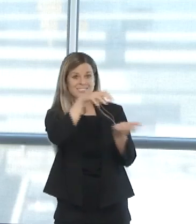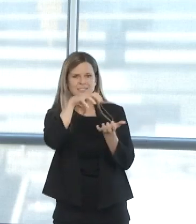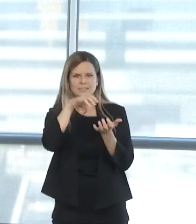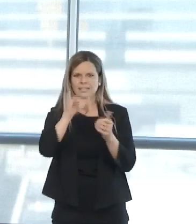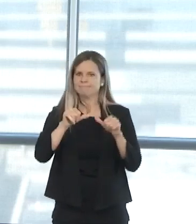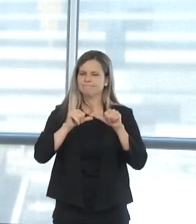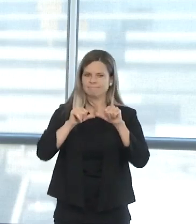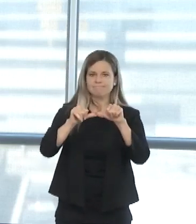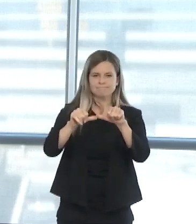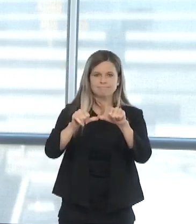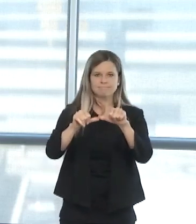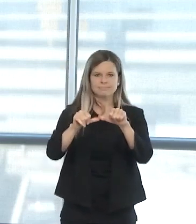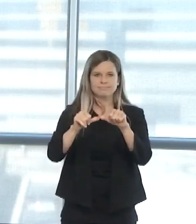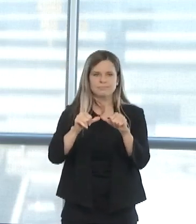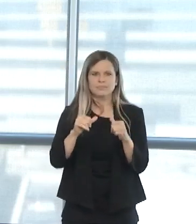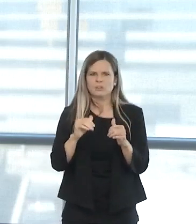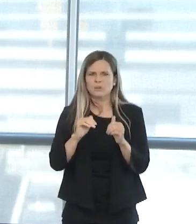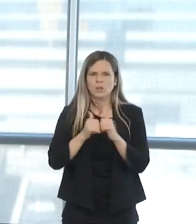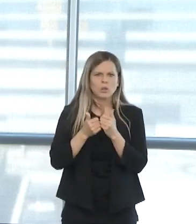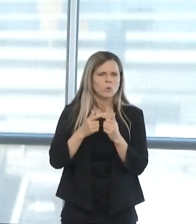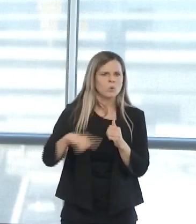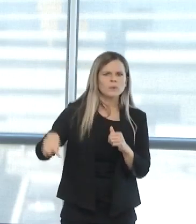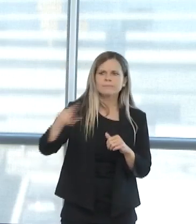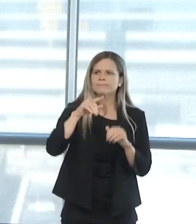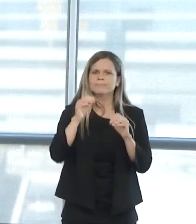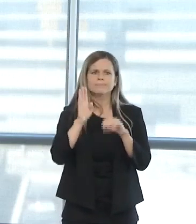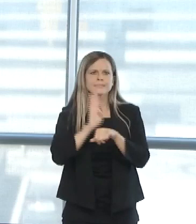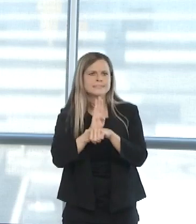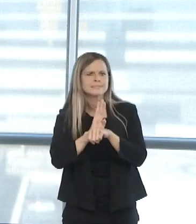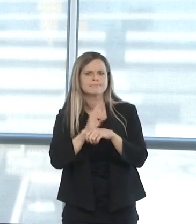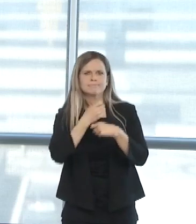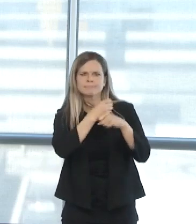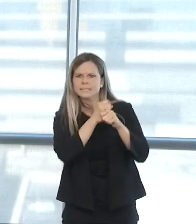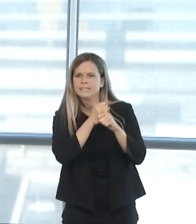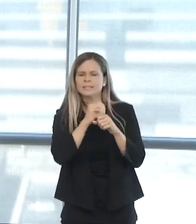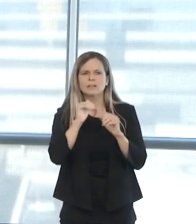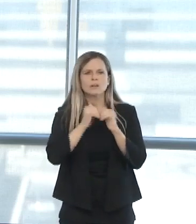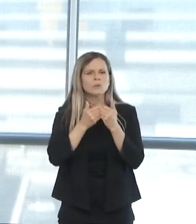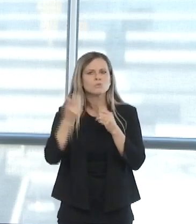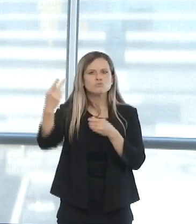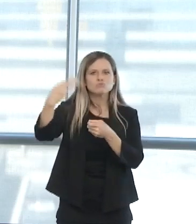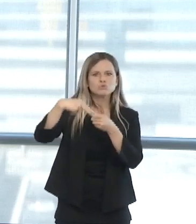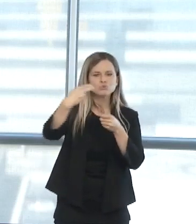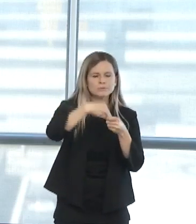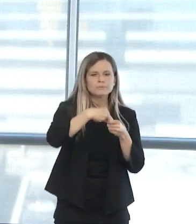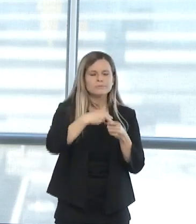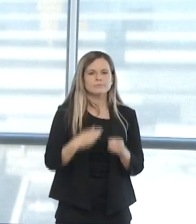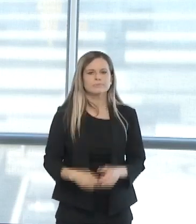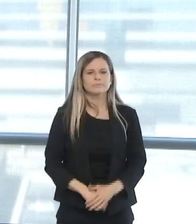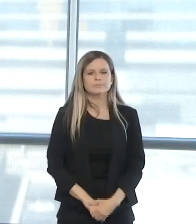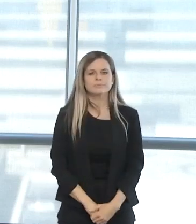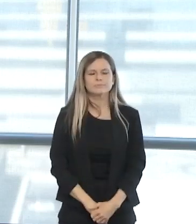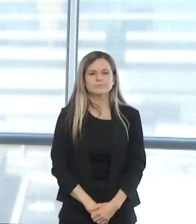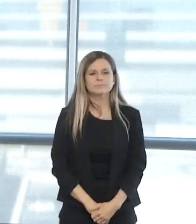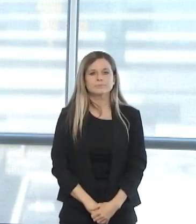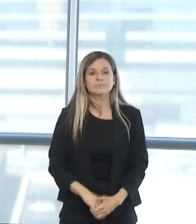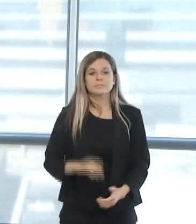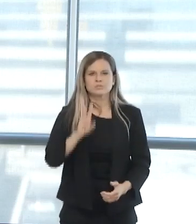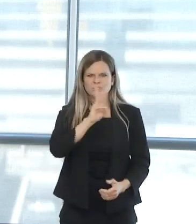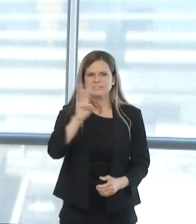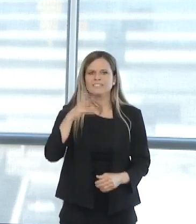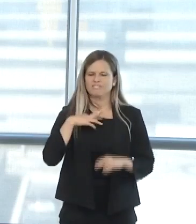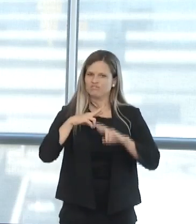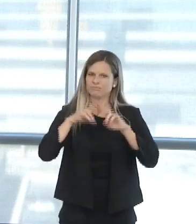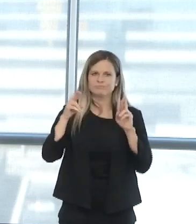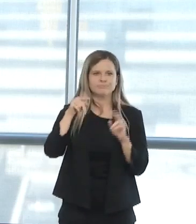on the best ways to help and there's a special section on our challenge website for manufacturers with contact information